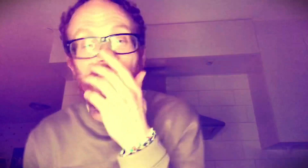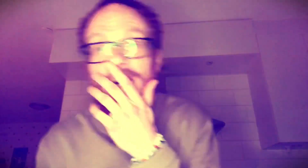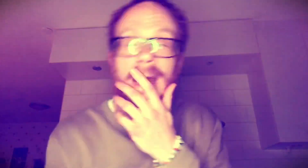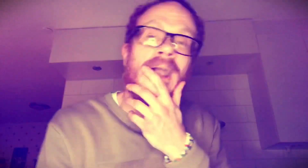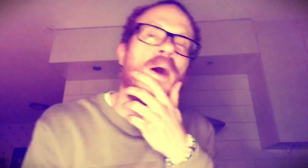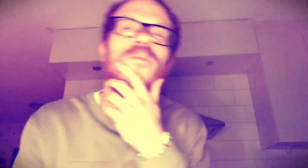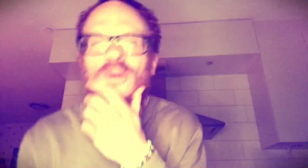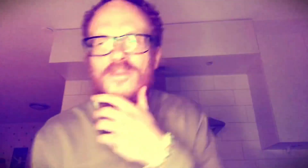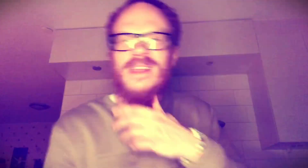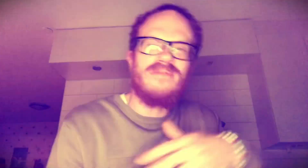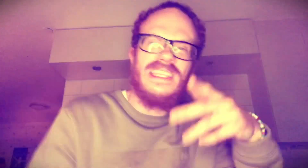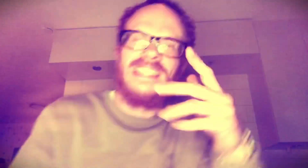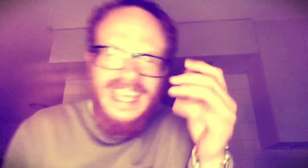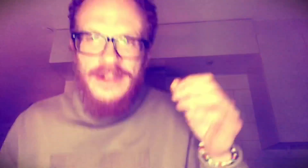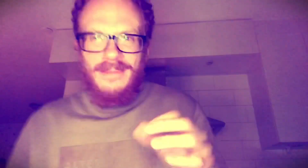When I come through, baby, get em